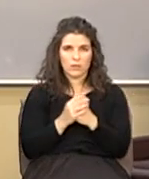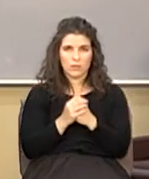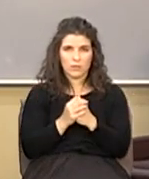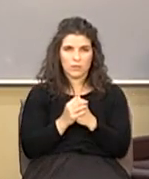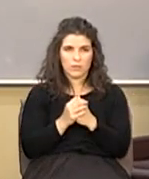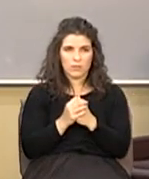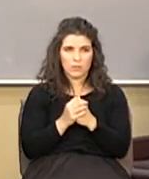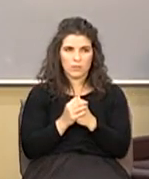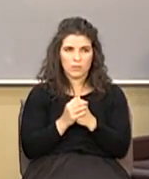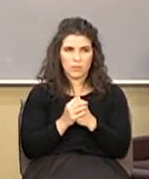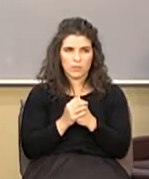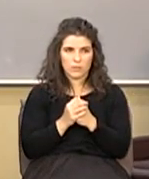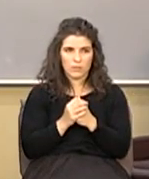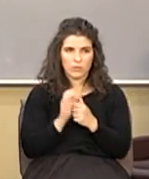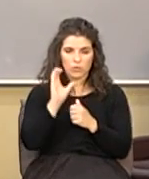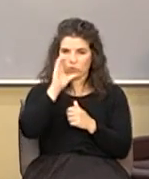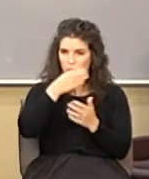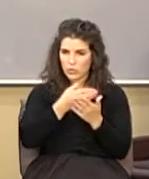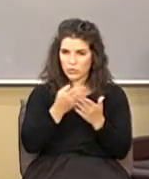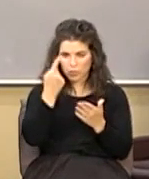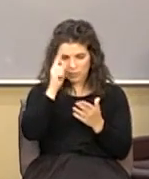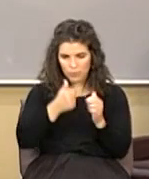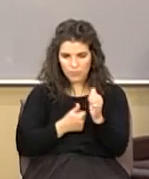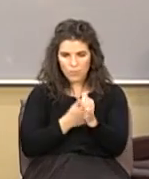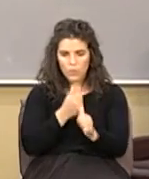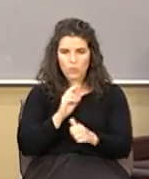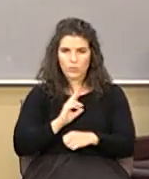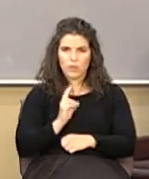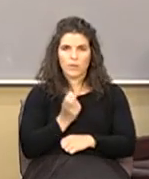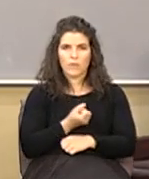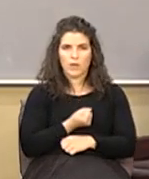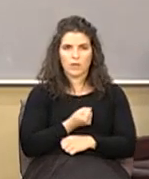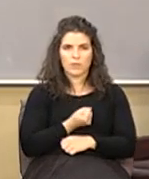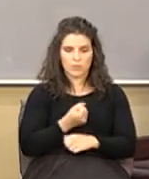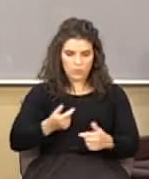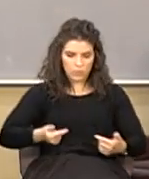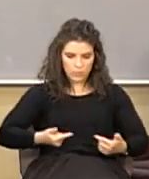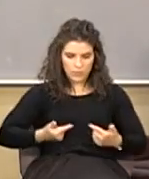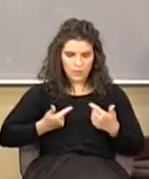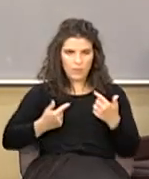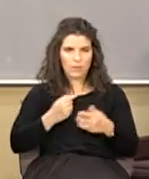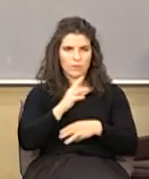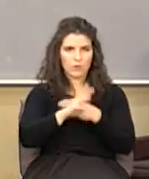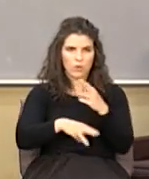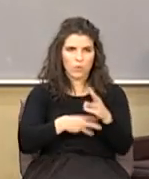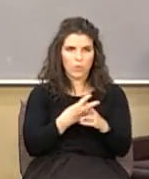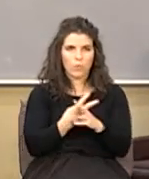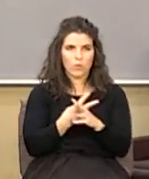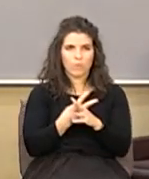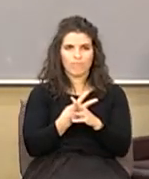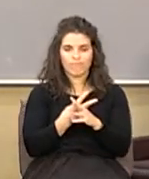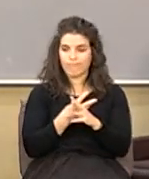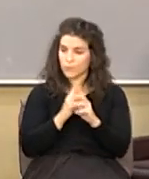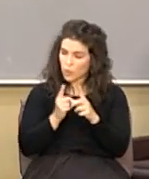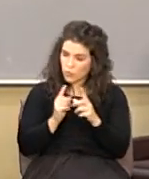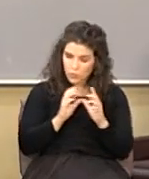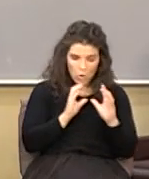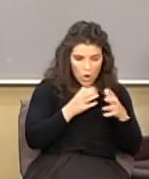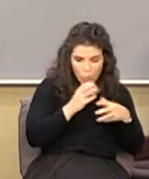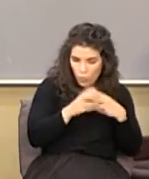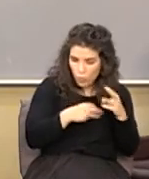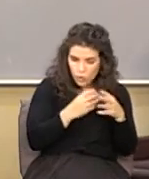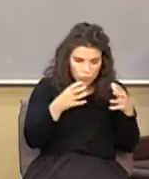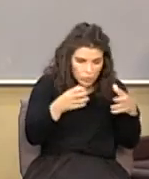It's a strange thing for most of us. We've lived in our little world, in our little nest, our little